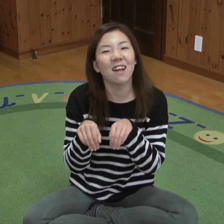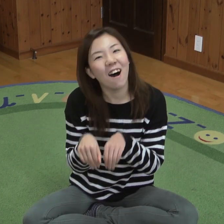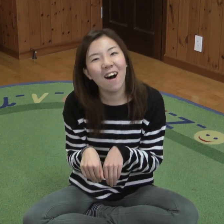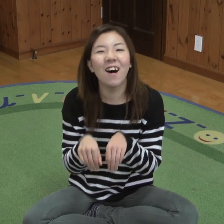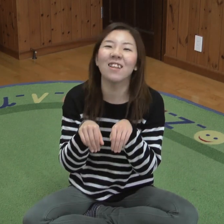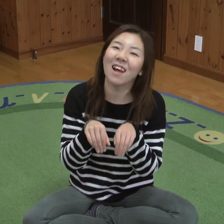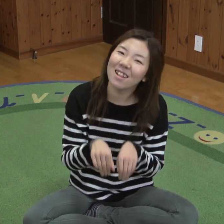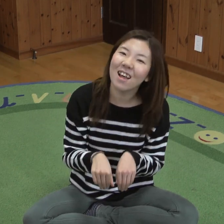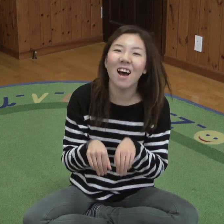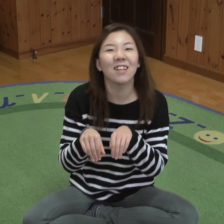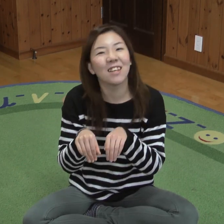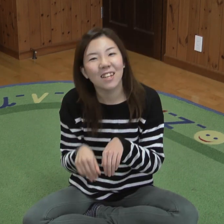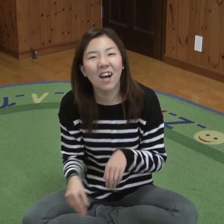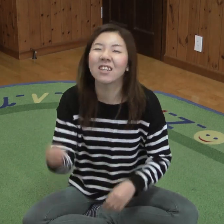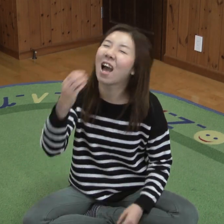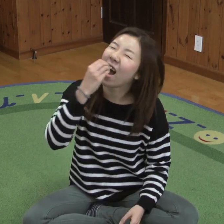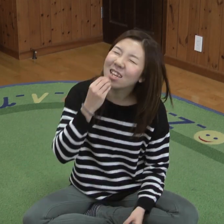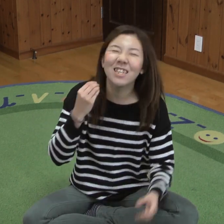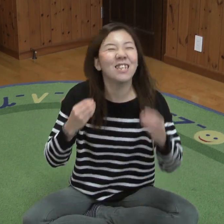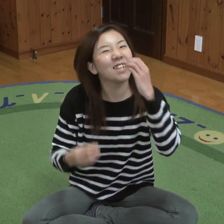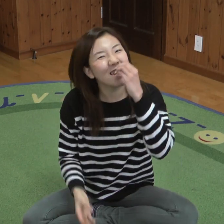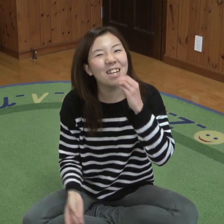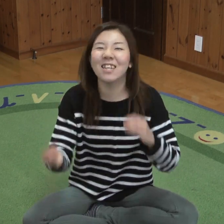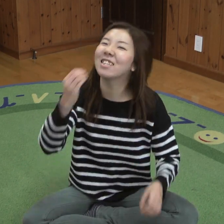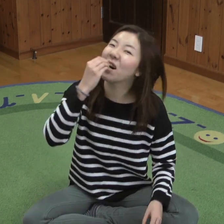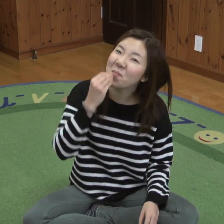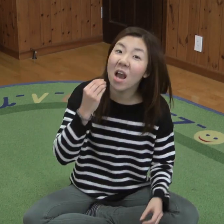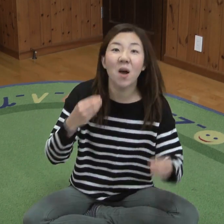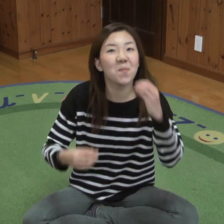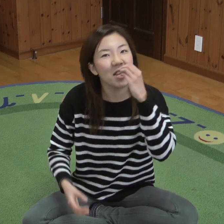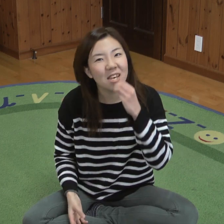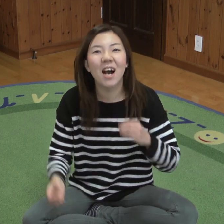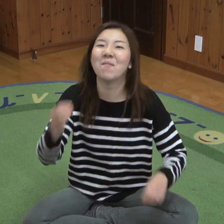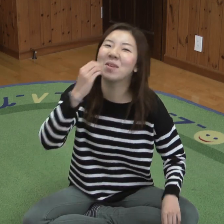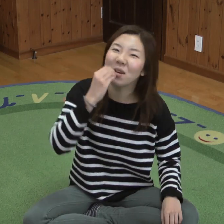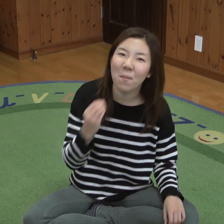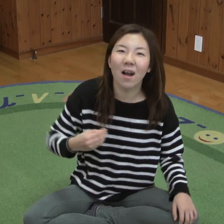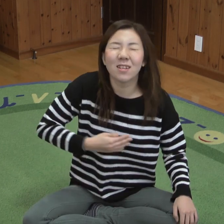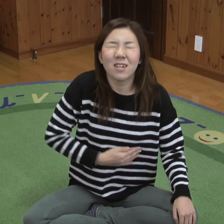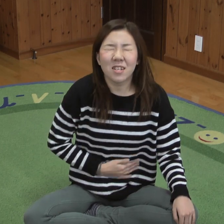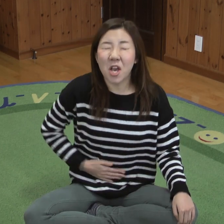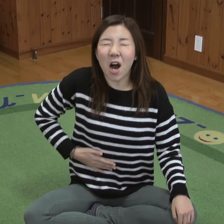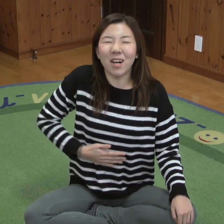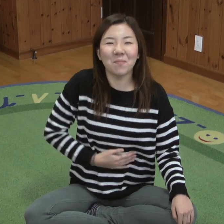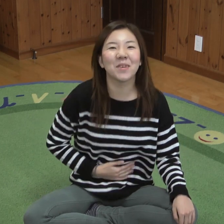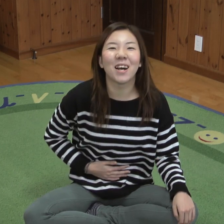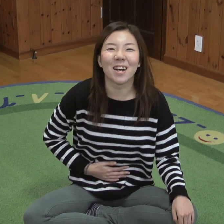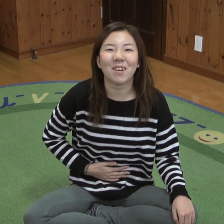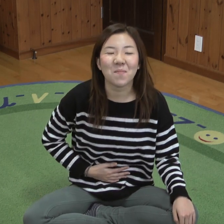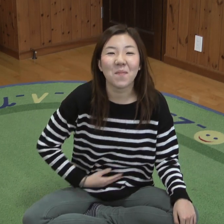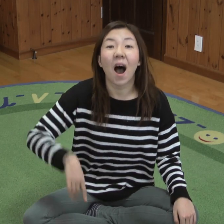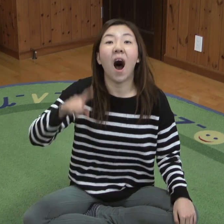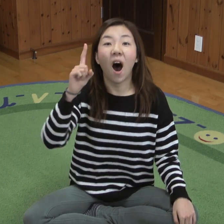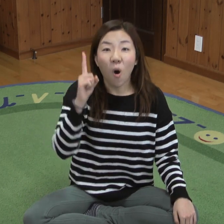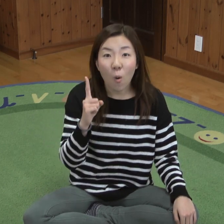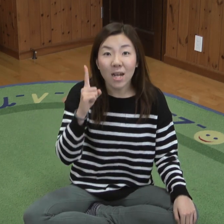on a tiny log Eating some yummy, yummy bugs. Yum, yum! One